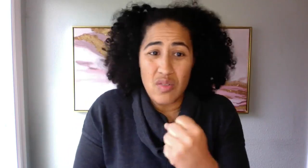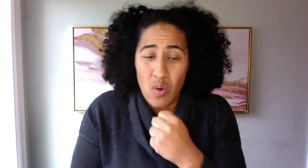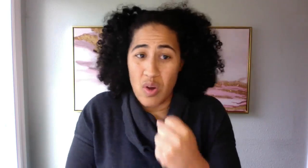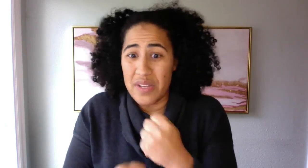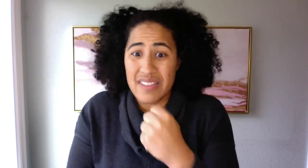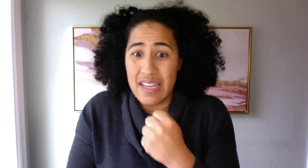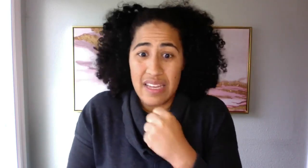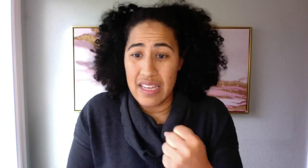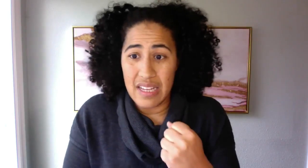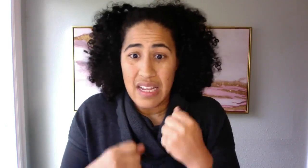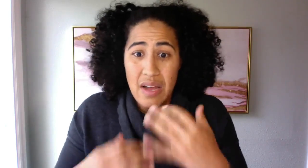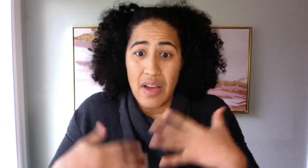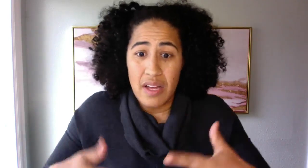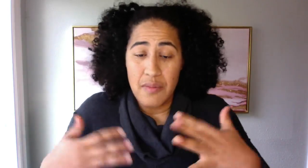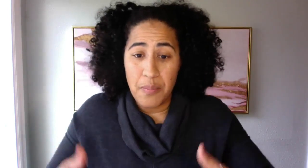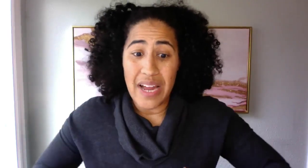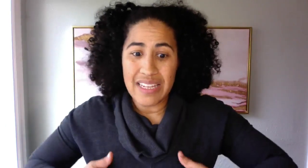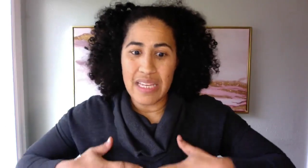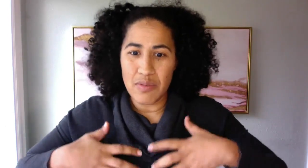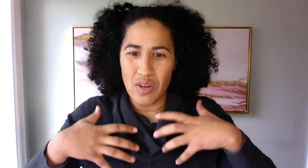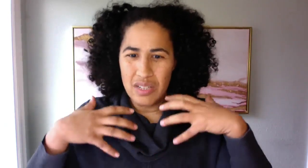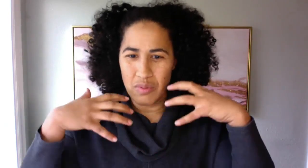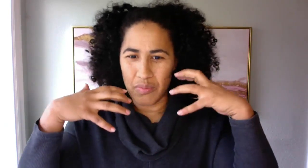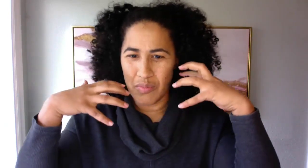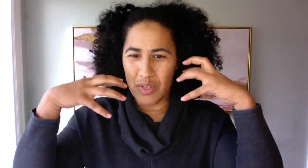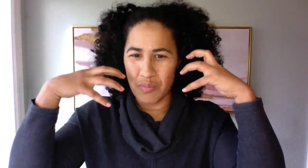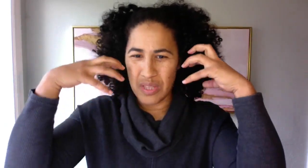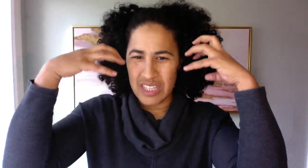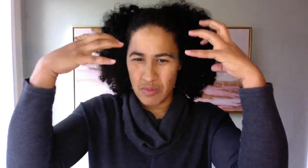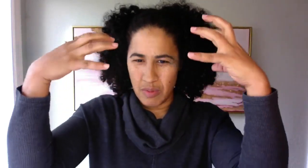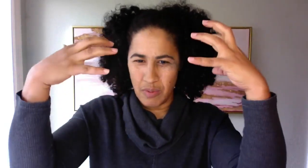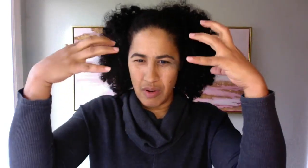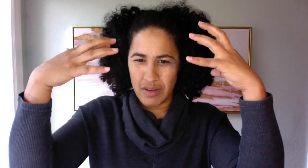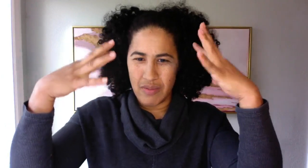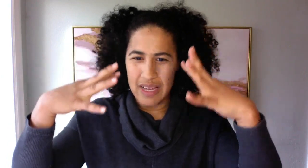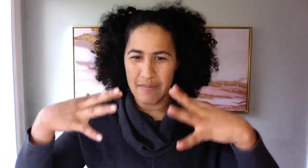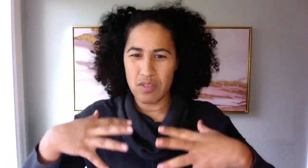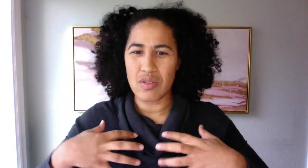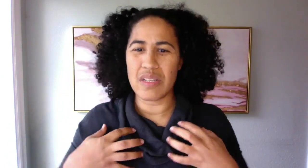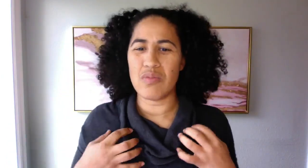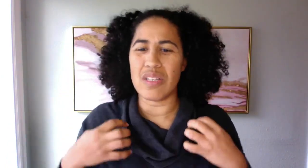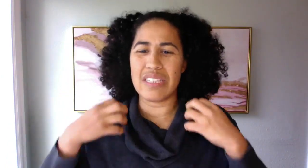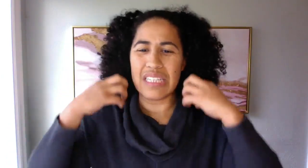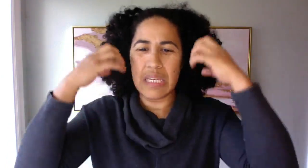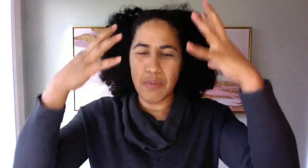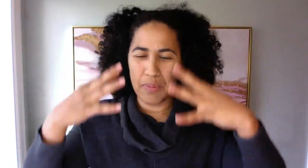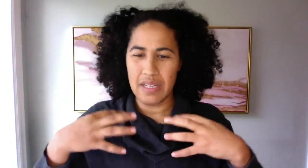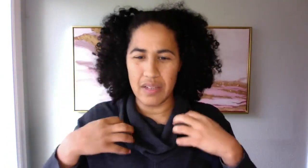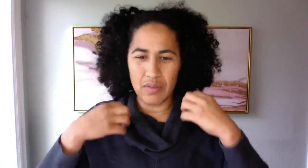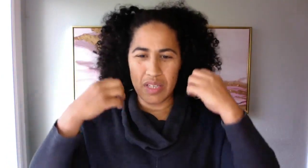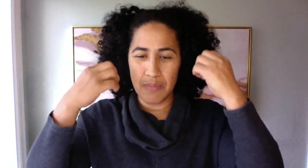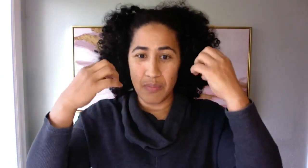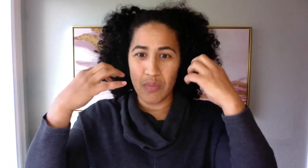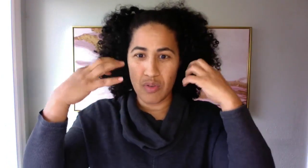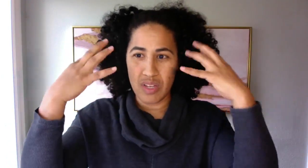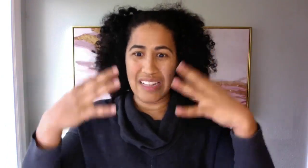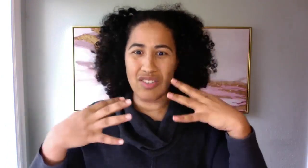where we stay in the body keeps wanting to complete the report, right? So it wants to keep repeating, keep. And so